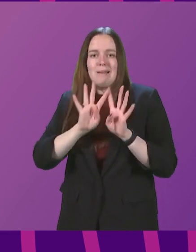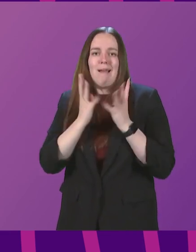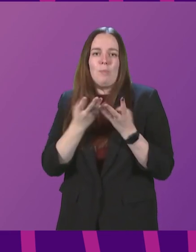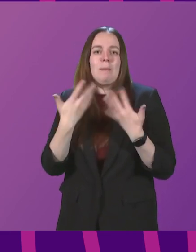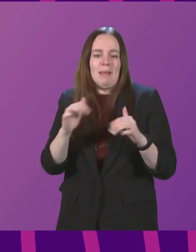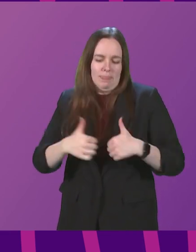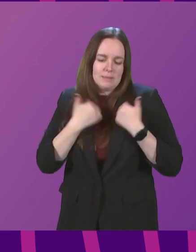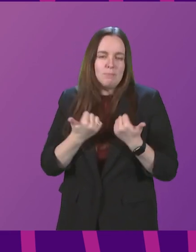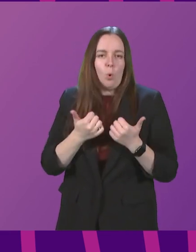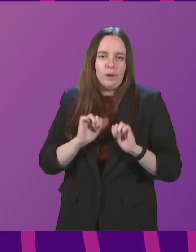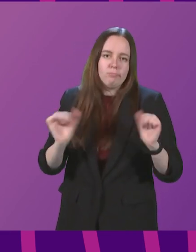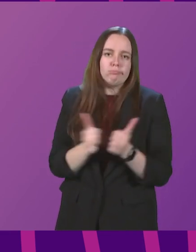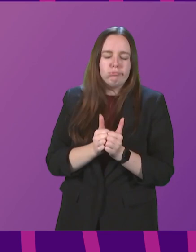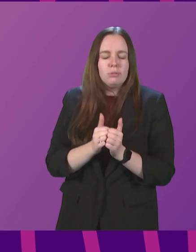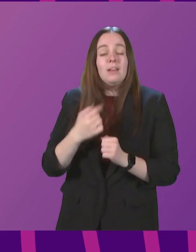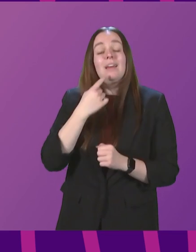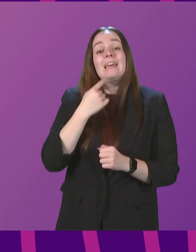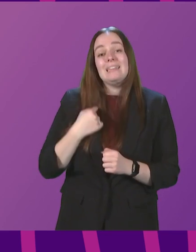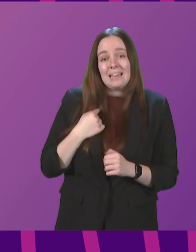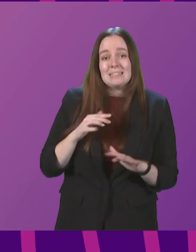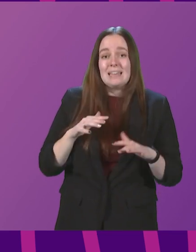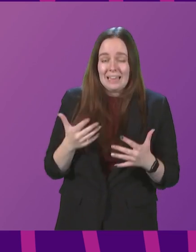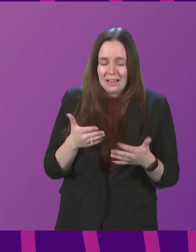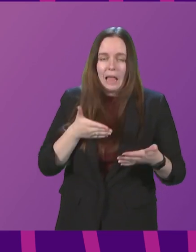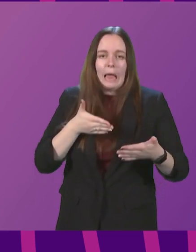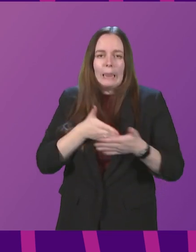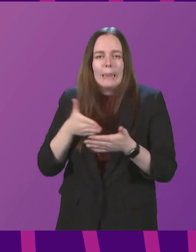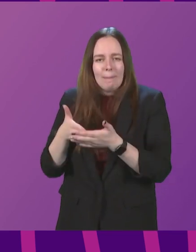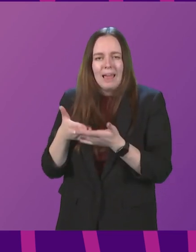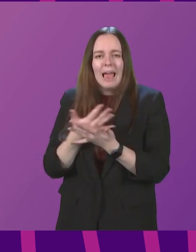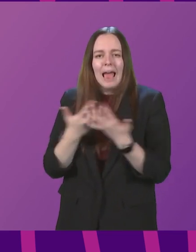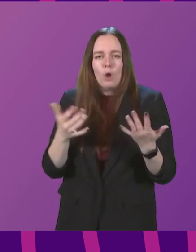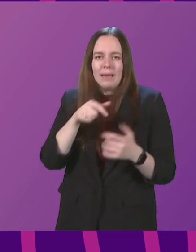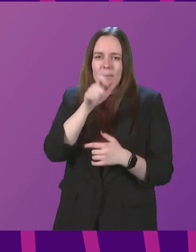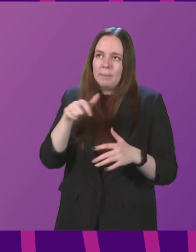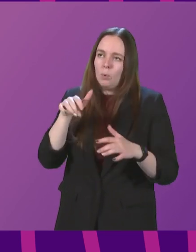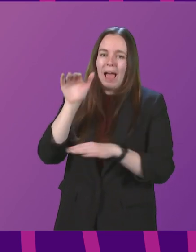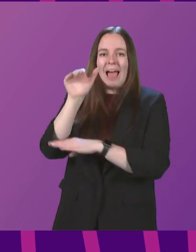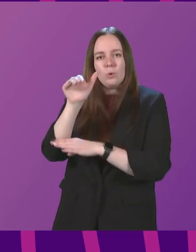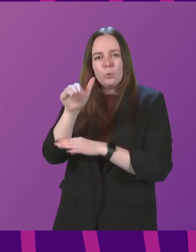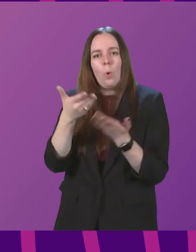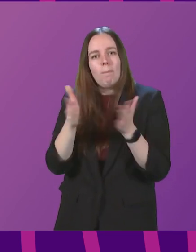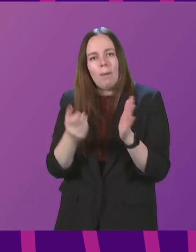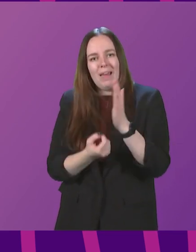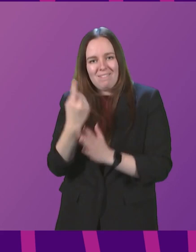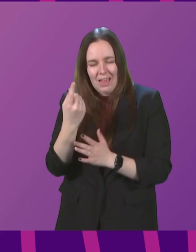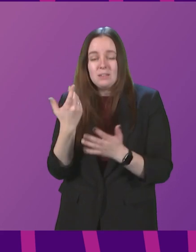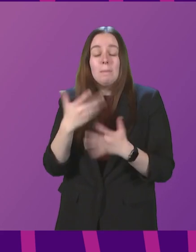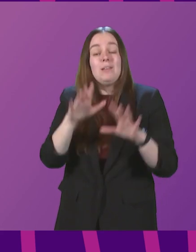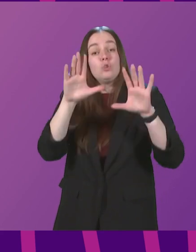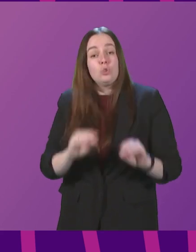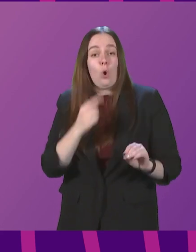this morning. Yesterday, of course, the limit on attendances at outdoor public events was lifted.